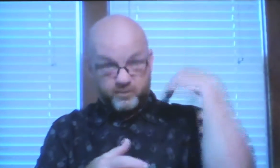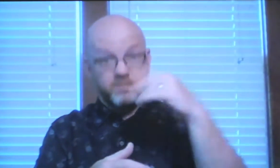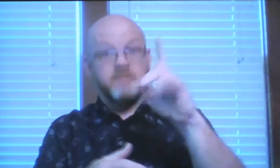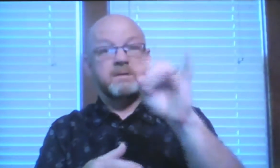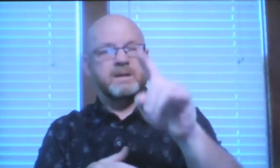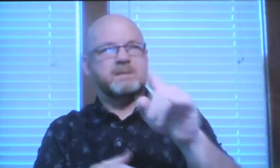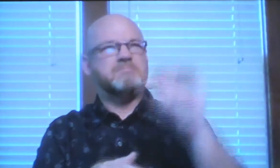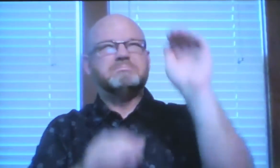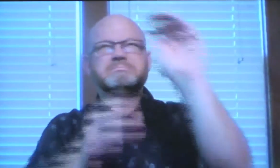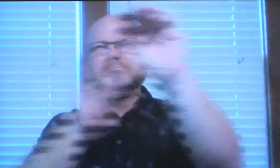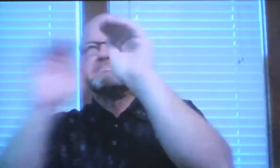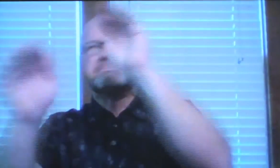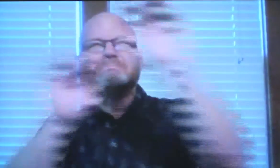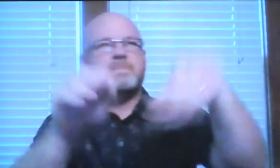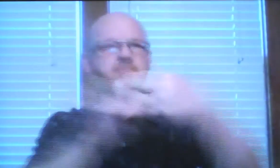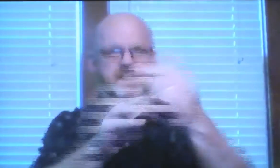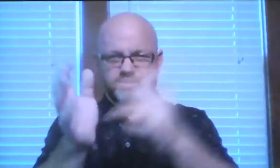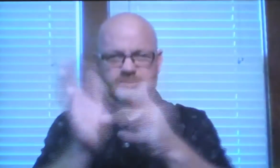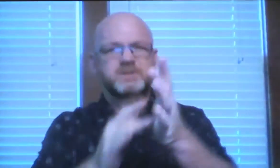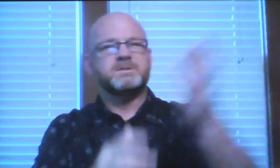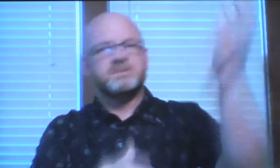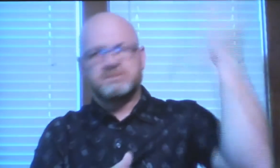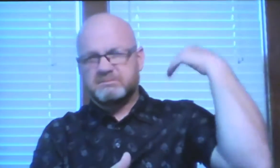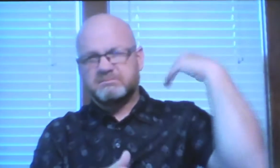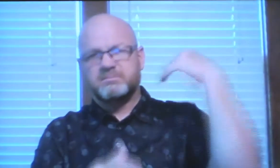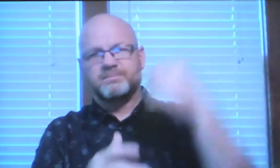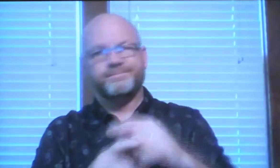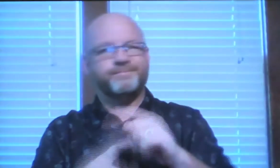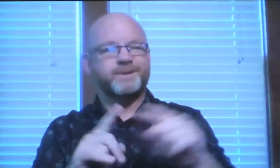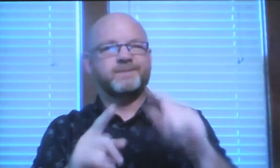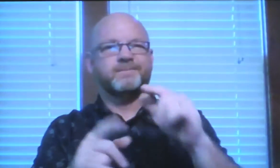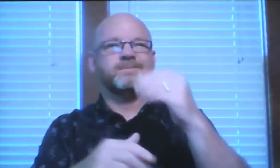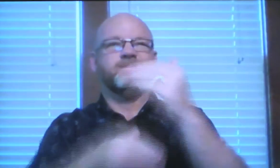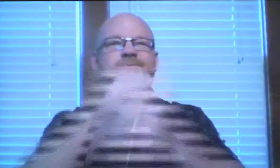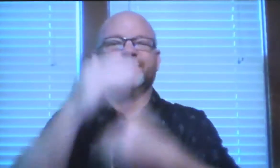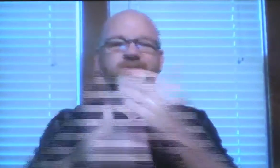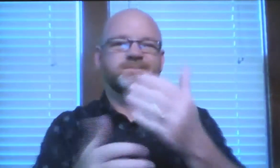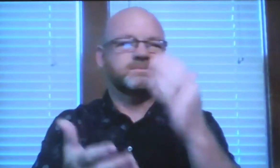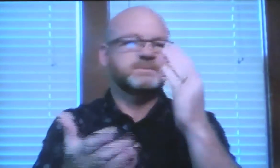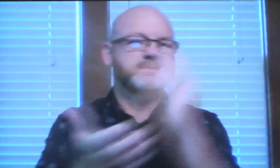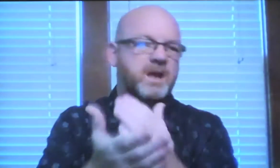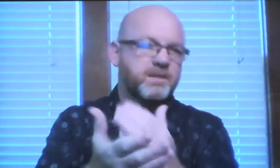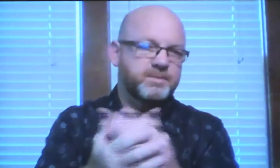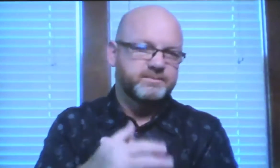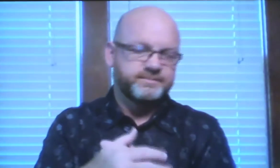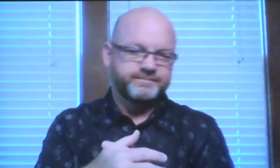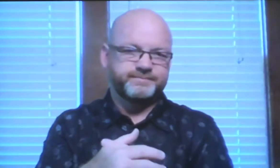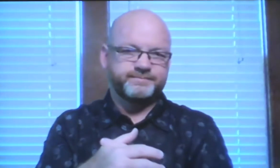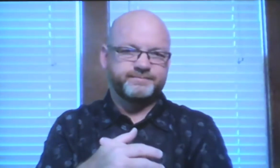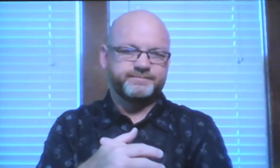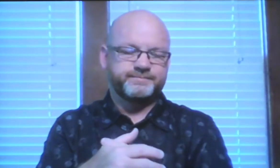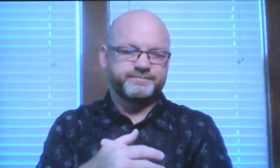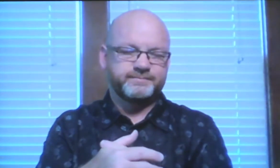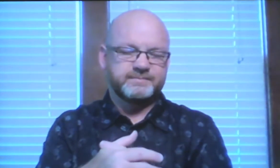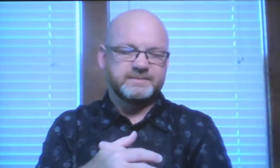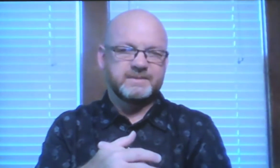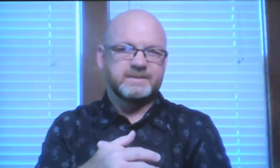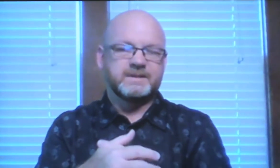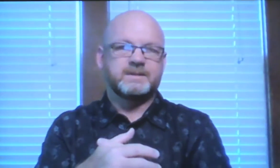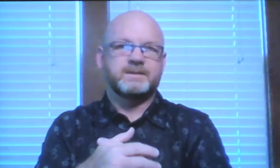The church in Corinth had done that before in its early days. But as time went on, they just stopped.